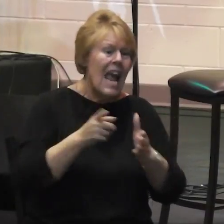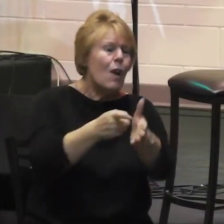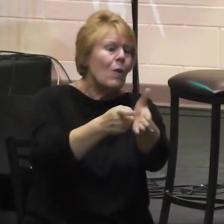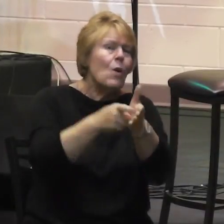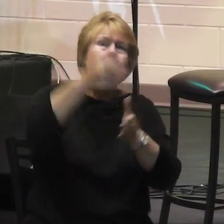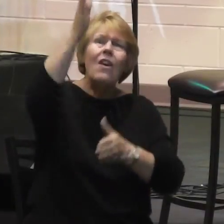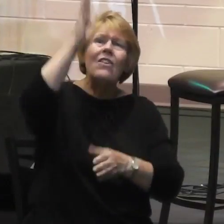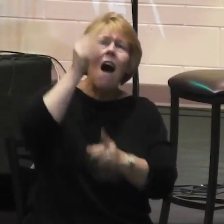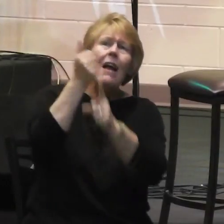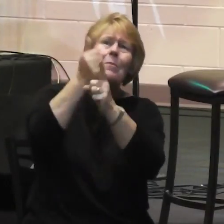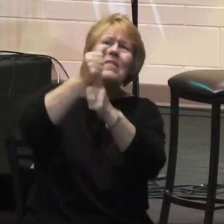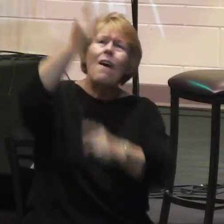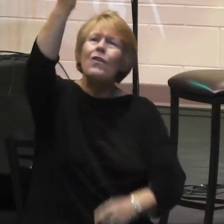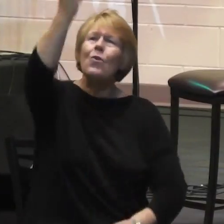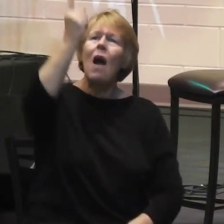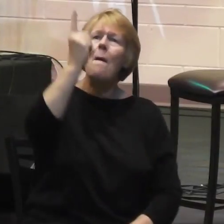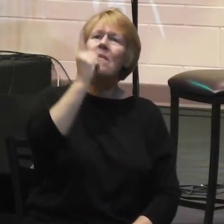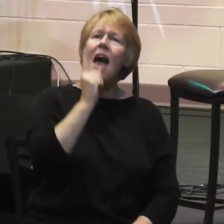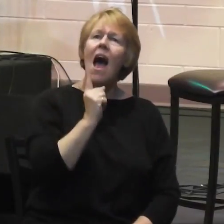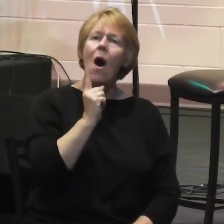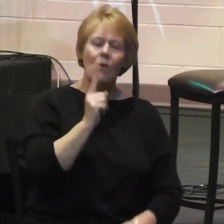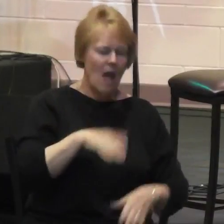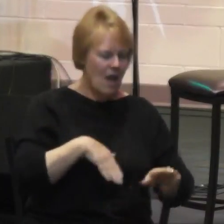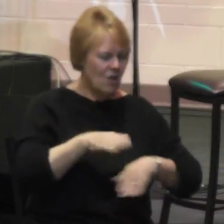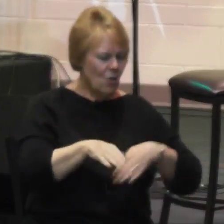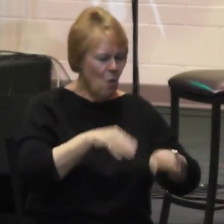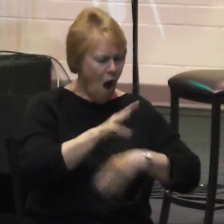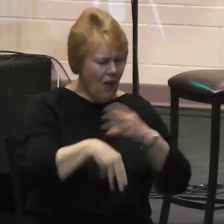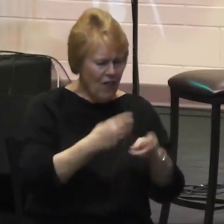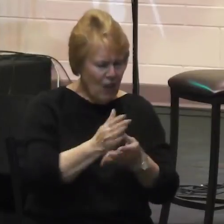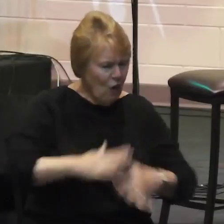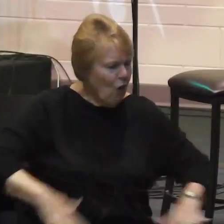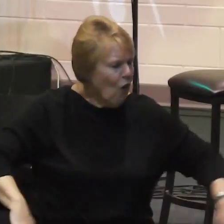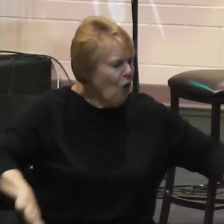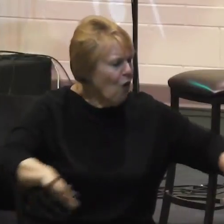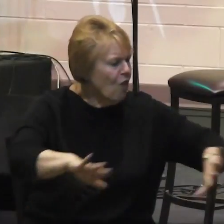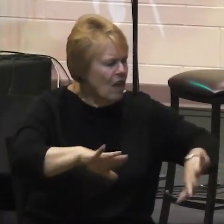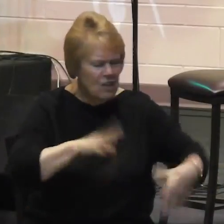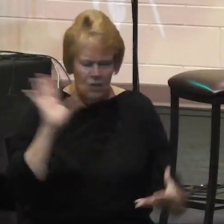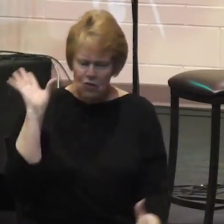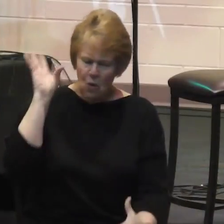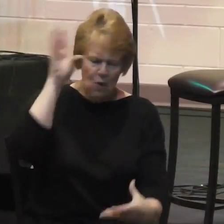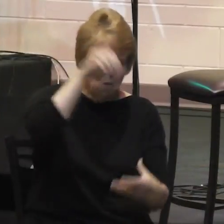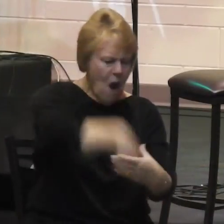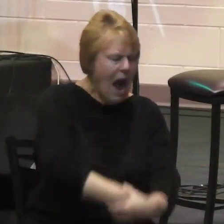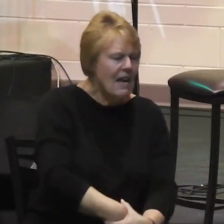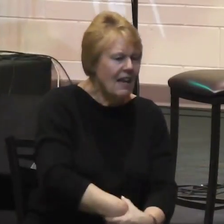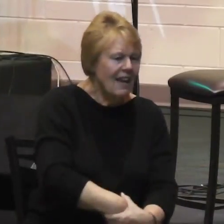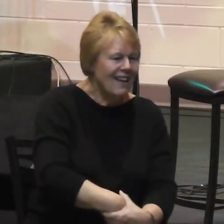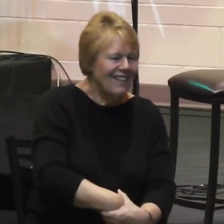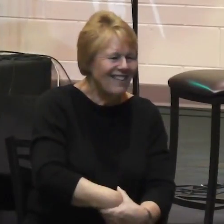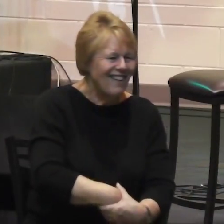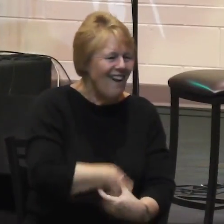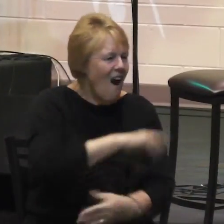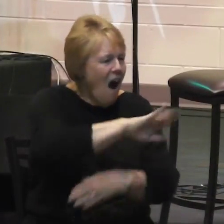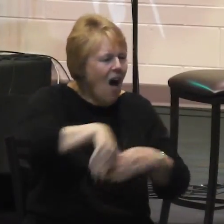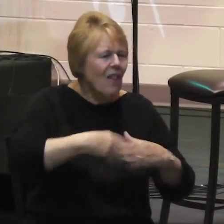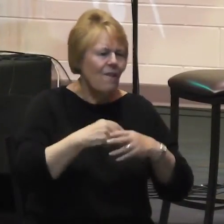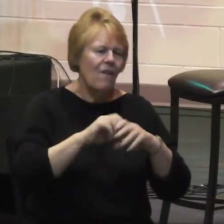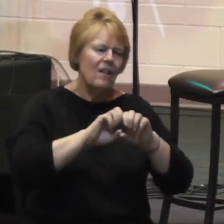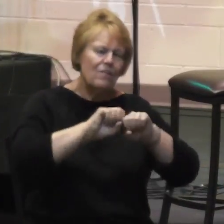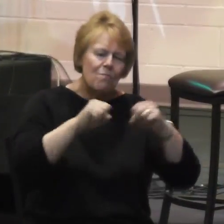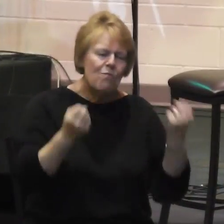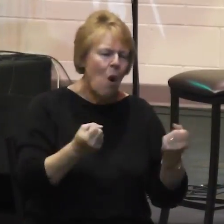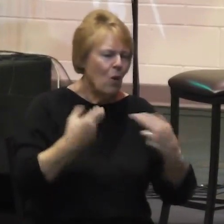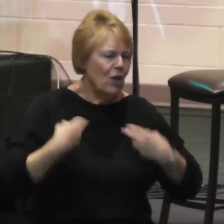come down and to walk the earth and to immerse himself in the brokenness of humanity to redeem those who would believe in